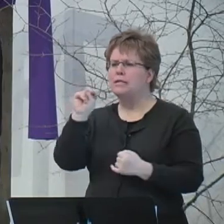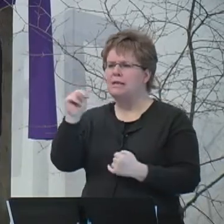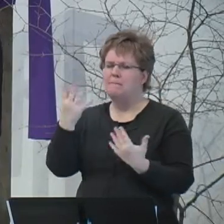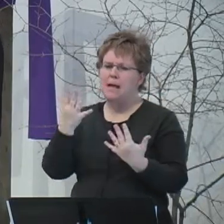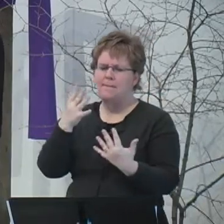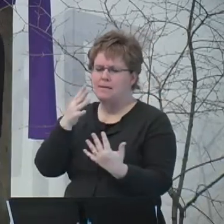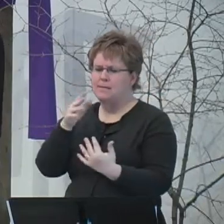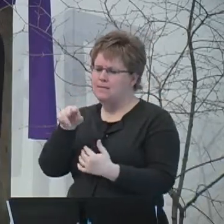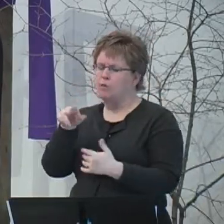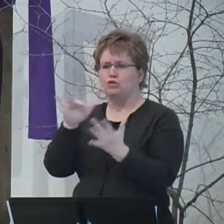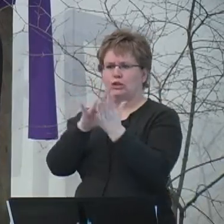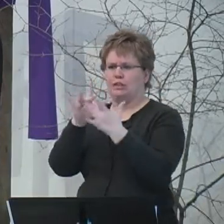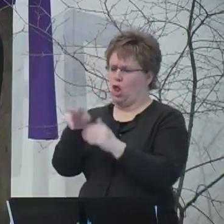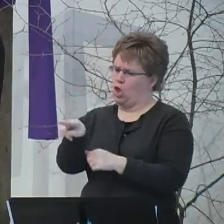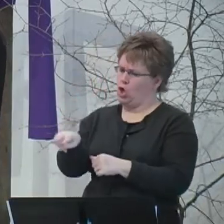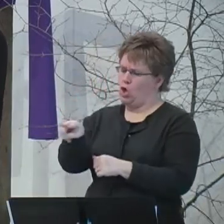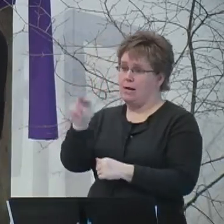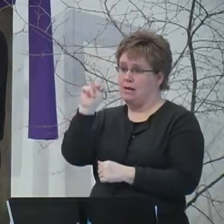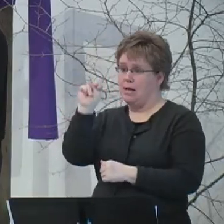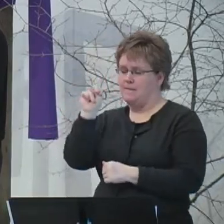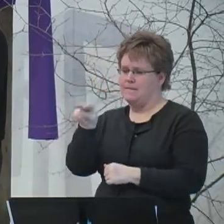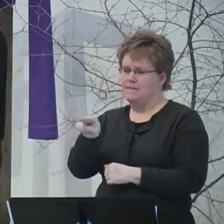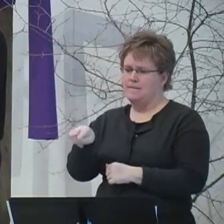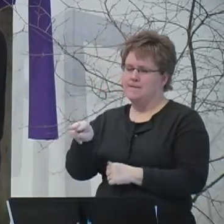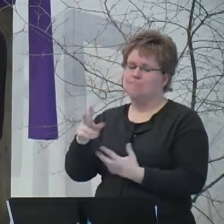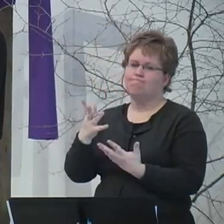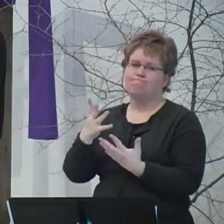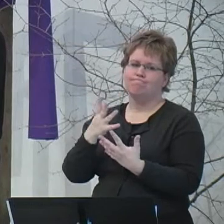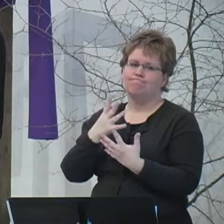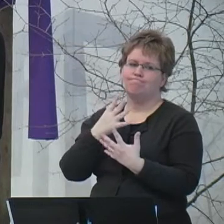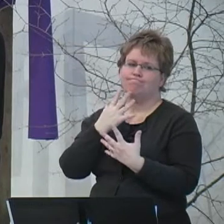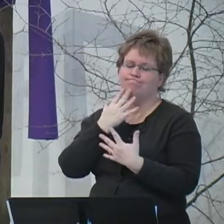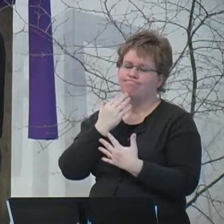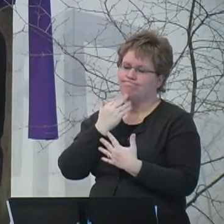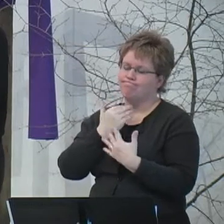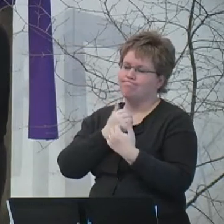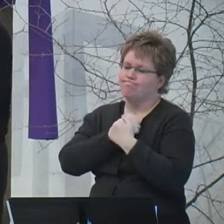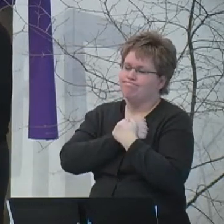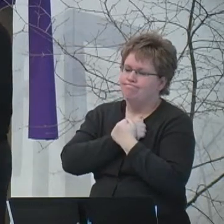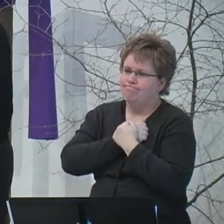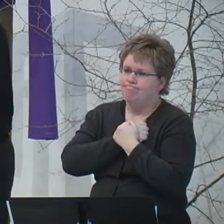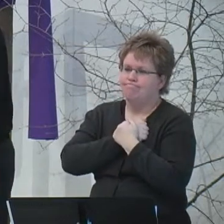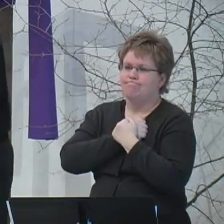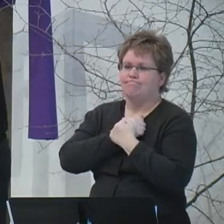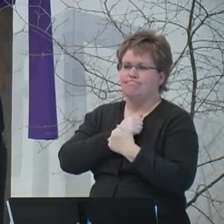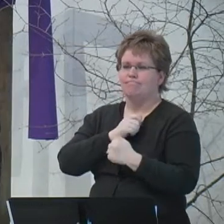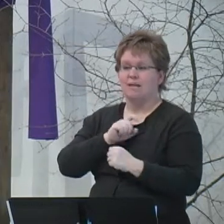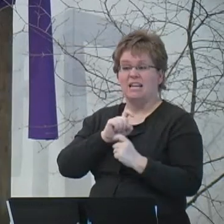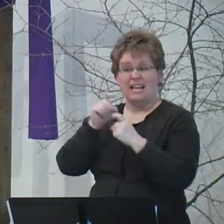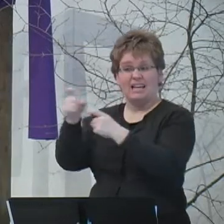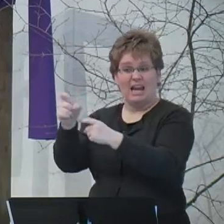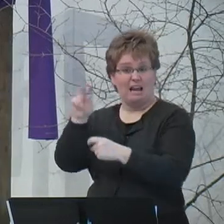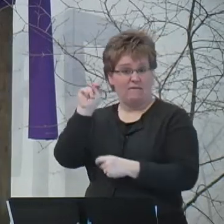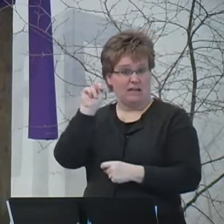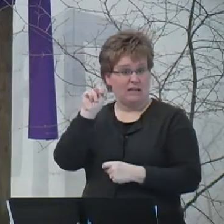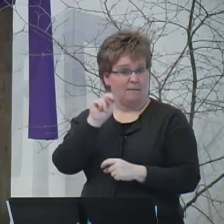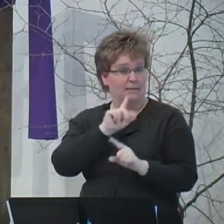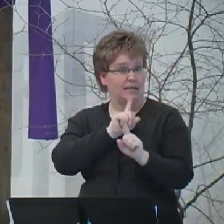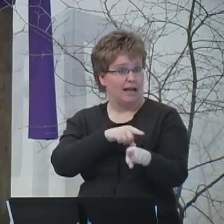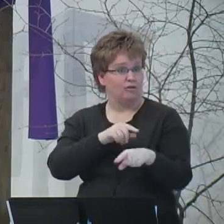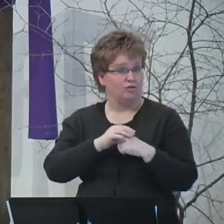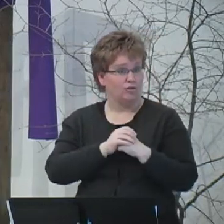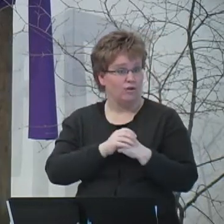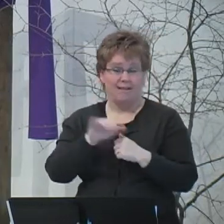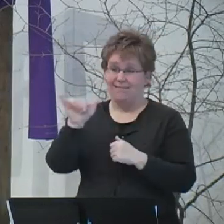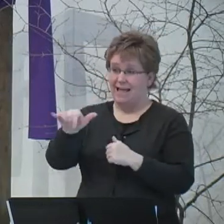at, or Jesus looking at Nicodemus with some compassion, and he gave Nicodemus the answer that has